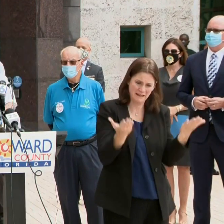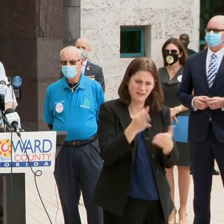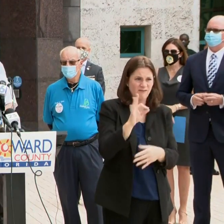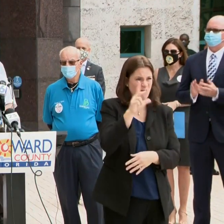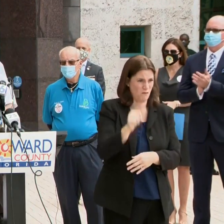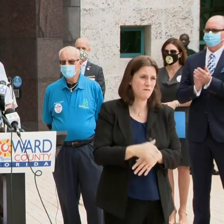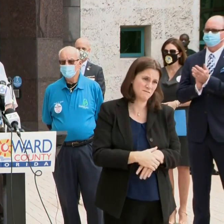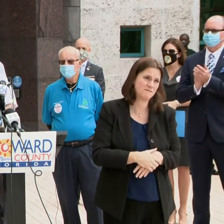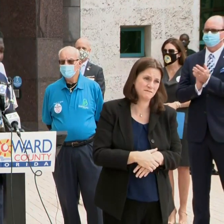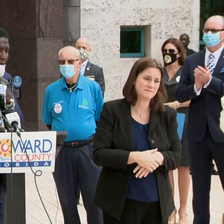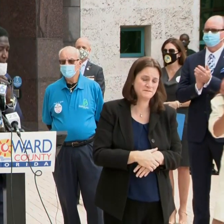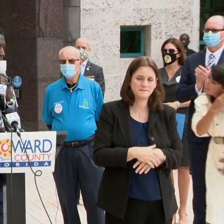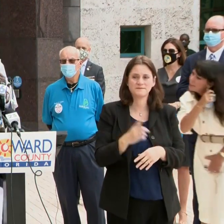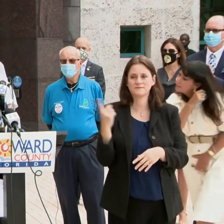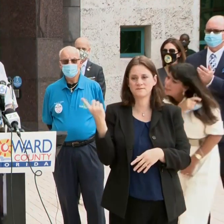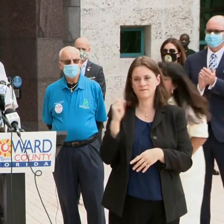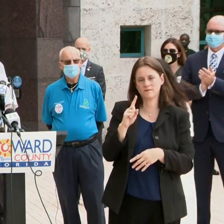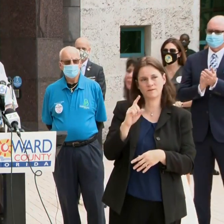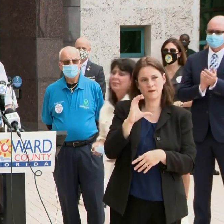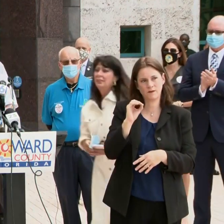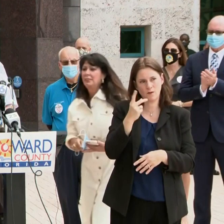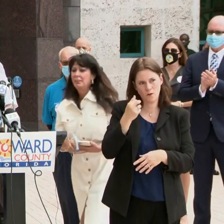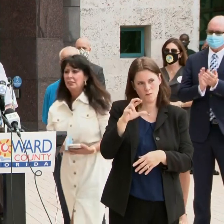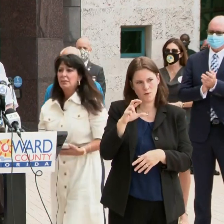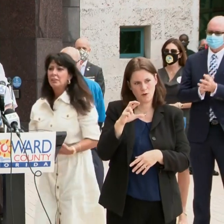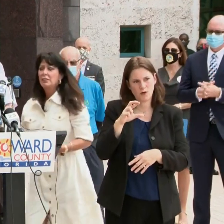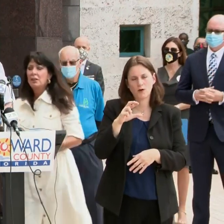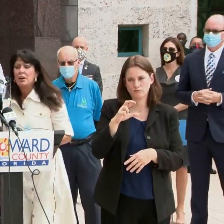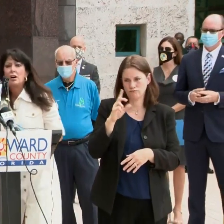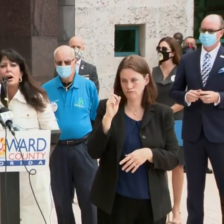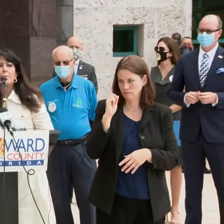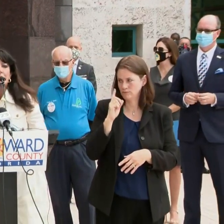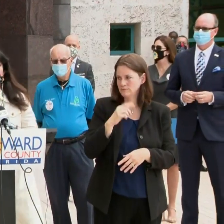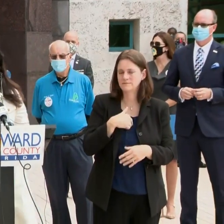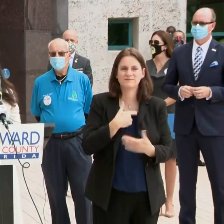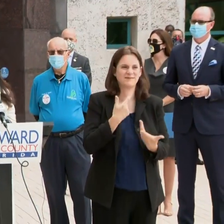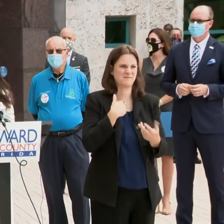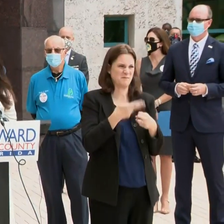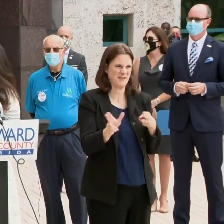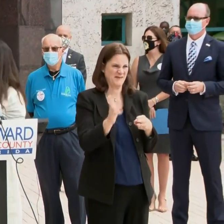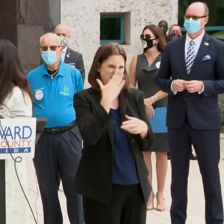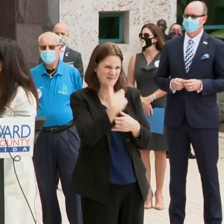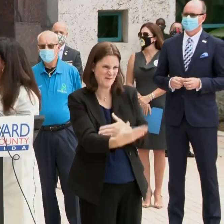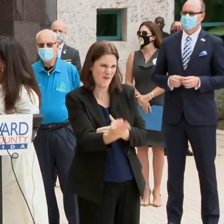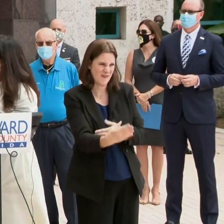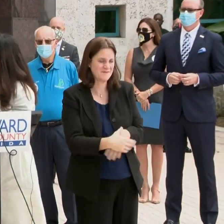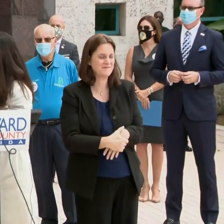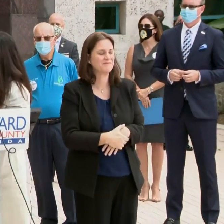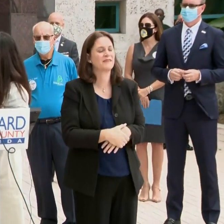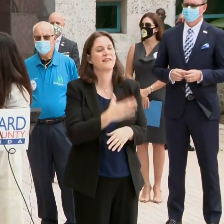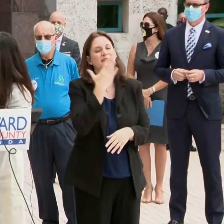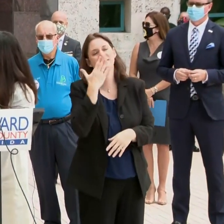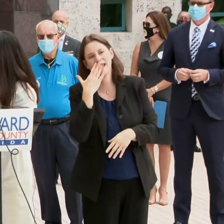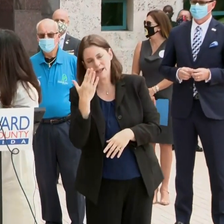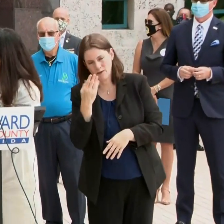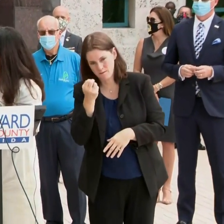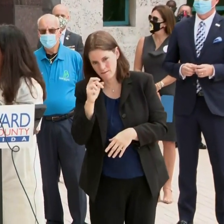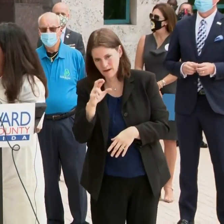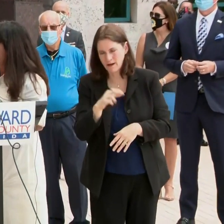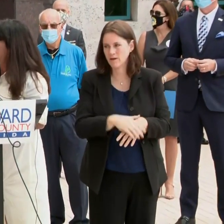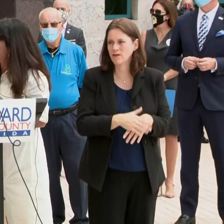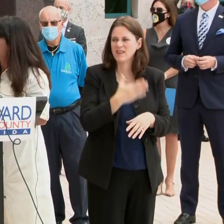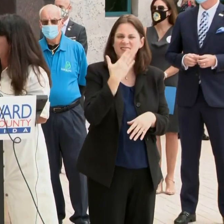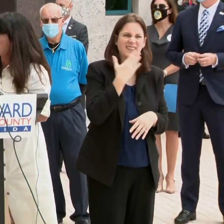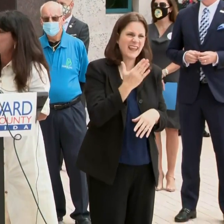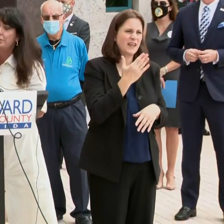We'll have Mayor Joy Cooper and then we'll take questions. I'll be brief. Good morning. Thank you, Mayor. Sir, thank you, Bertha